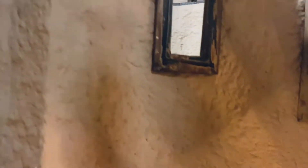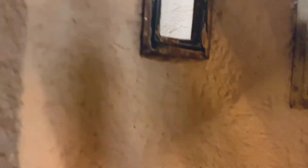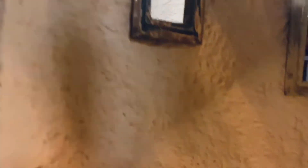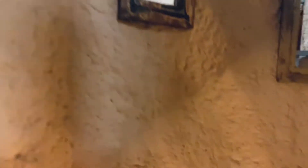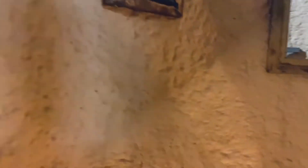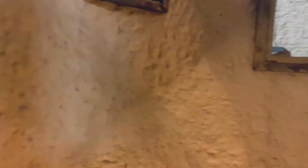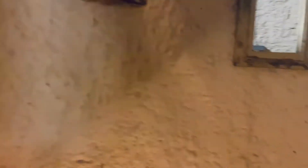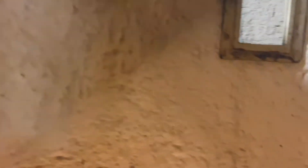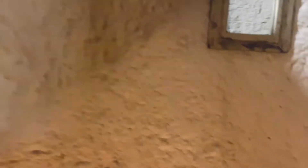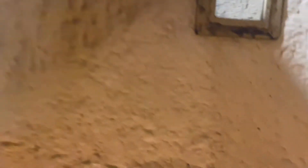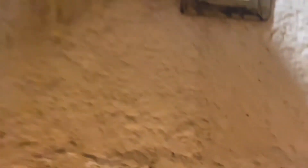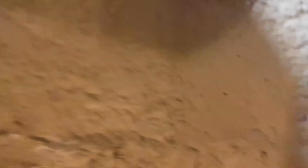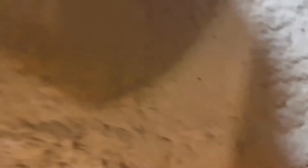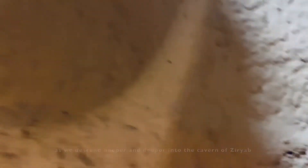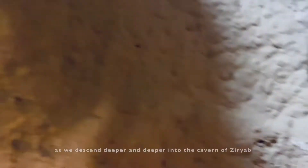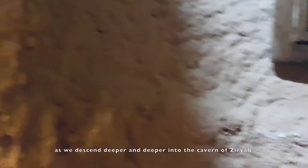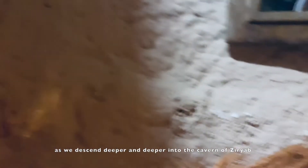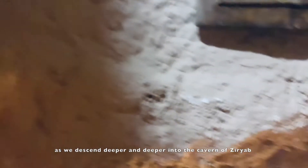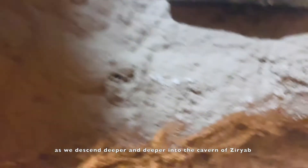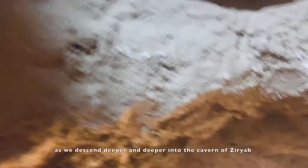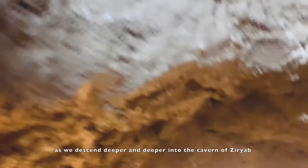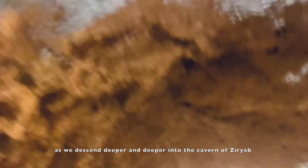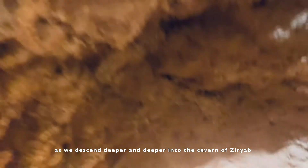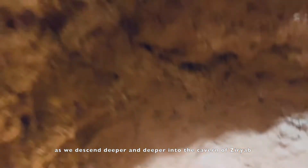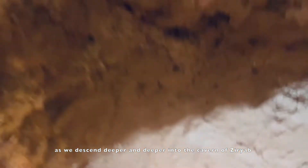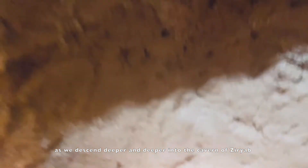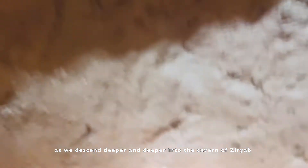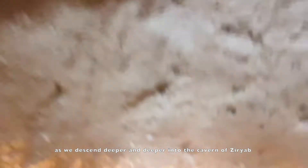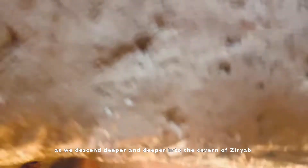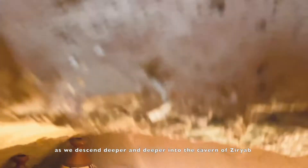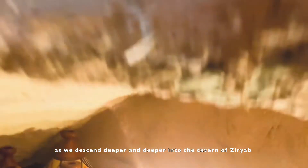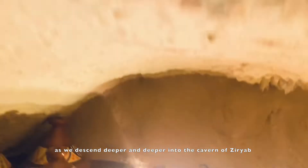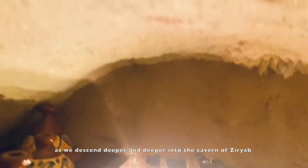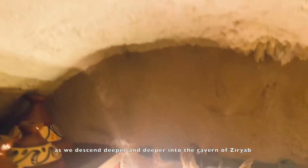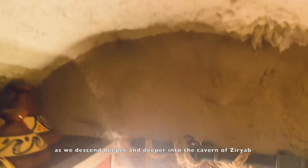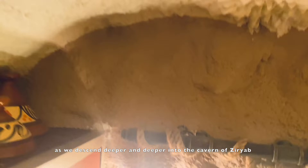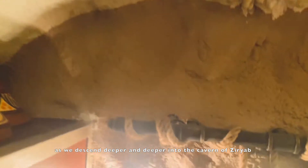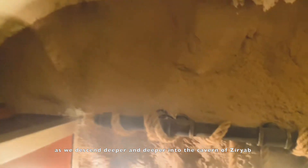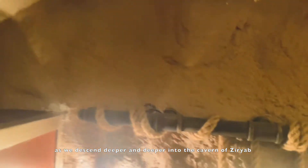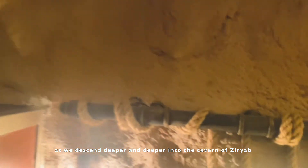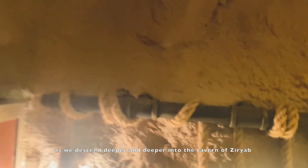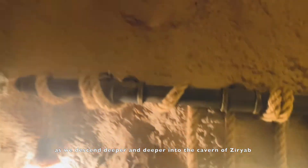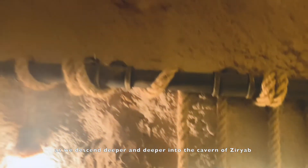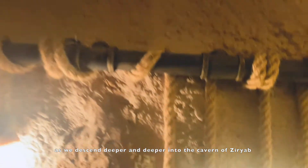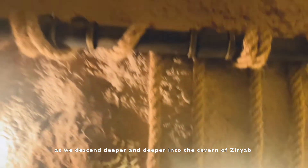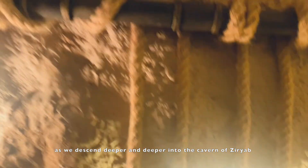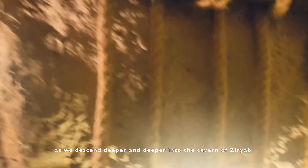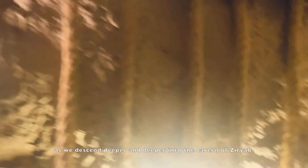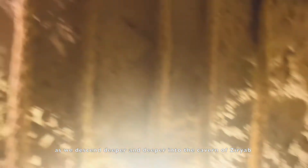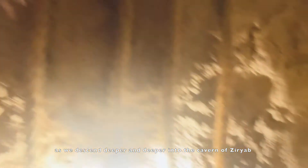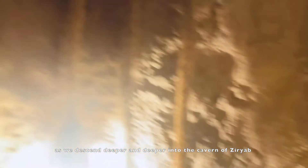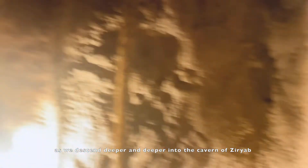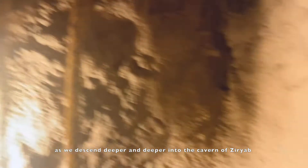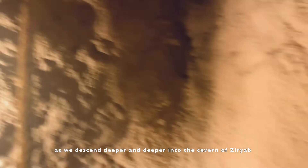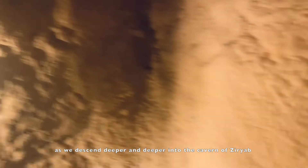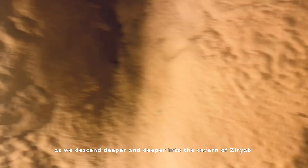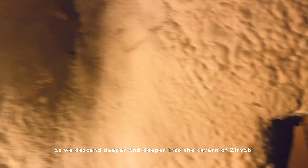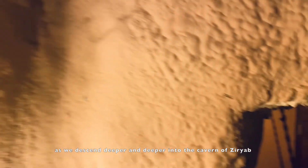and as we descend deeper and deeper and deeper into